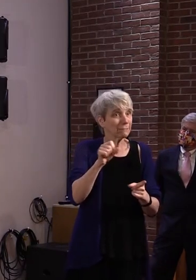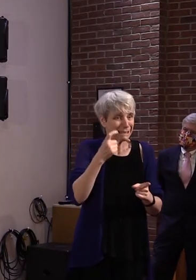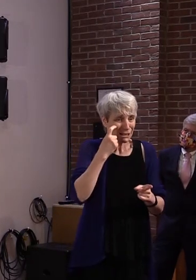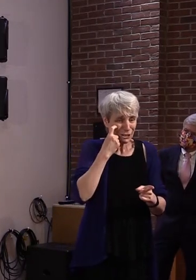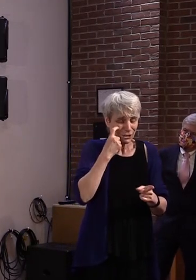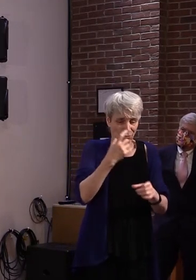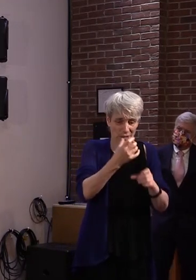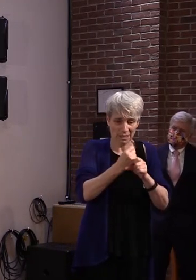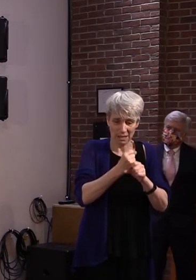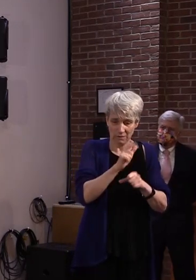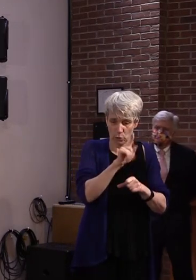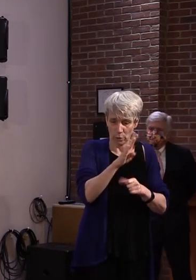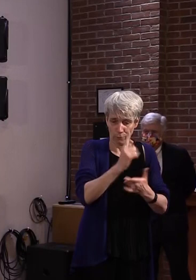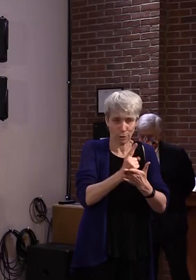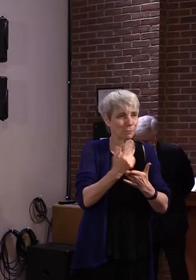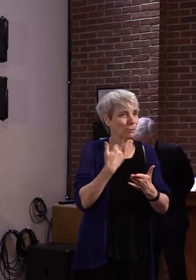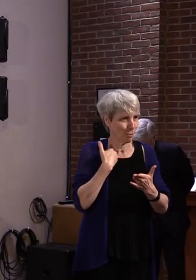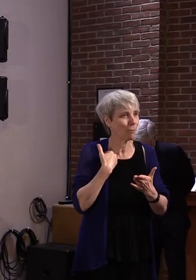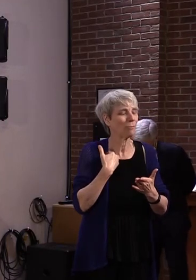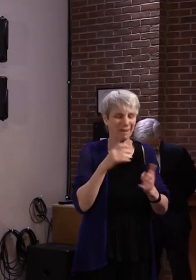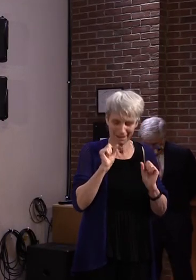24 hours ago.